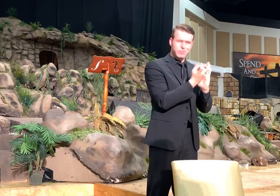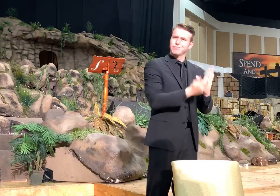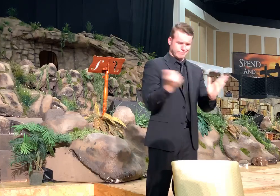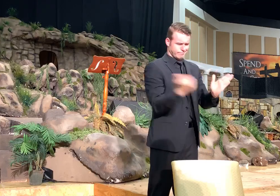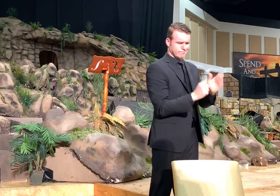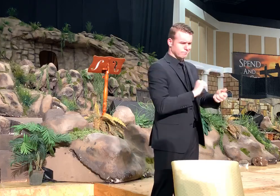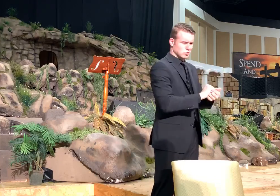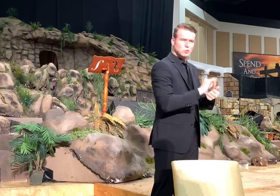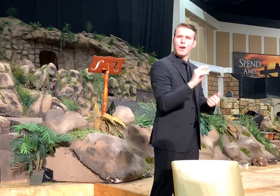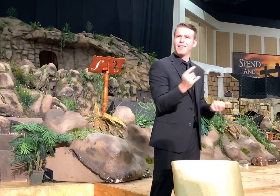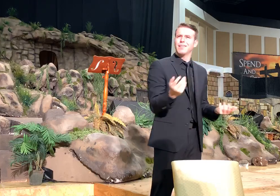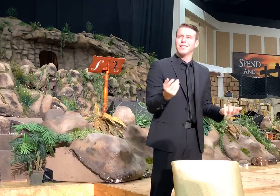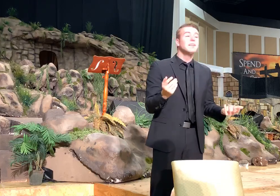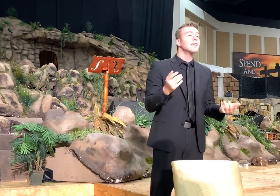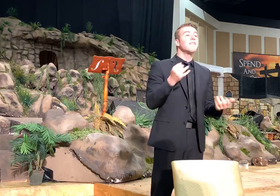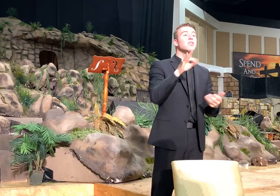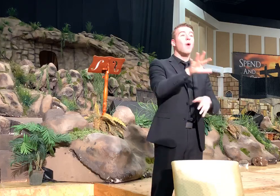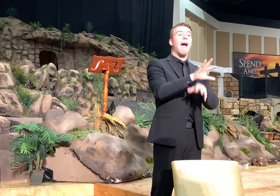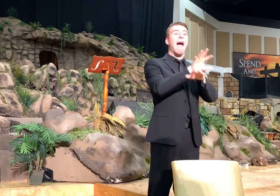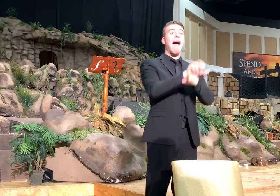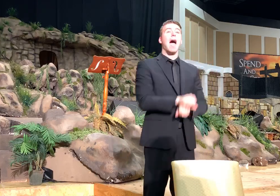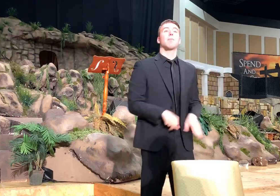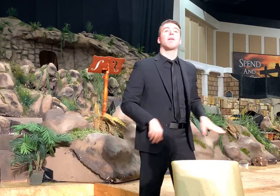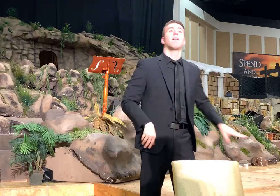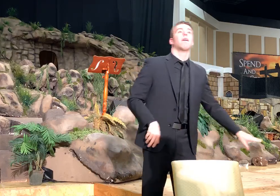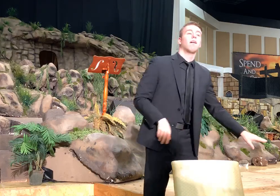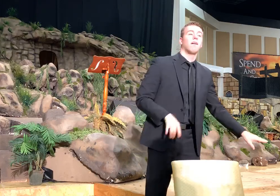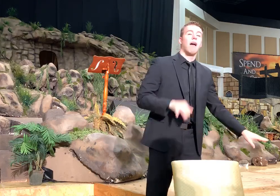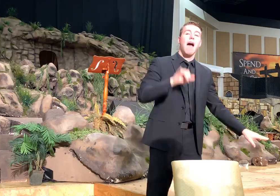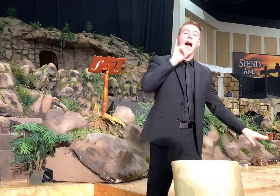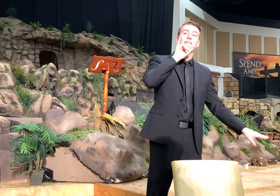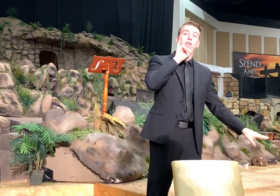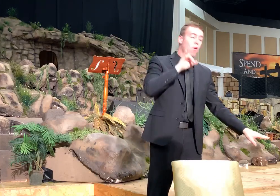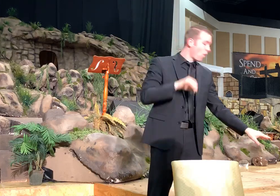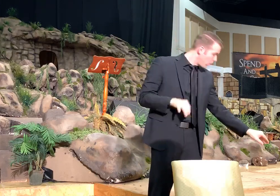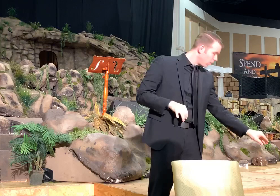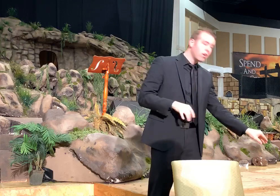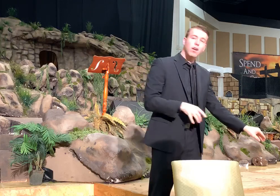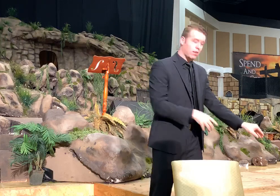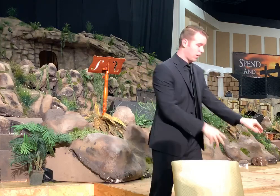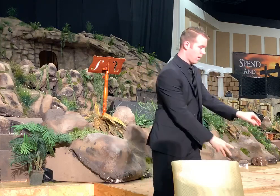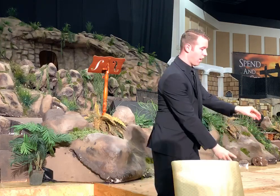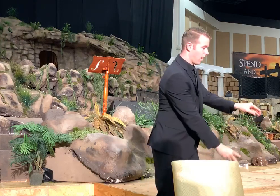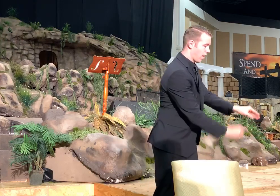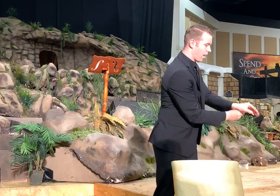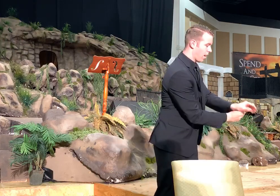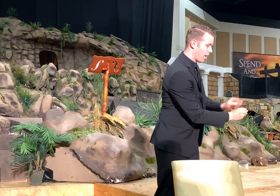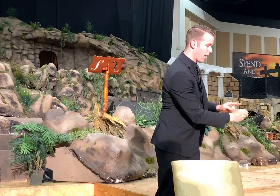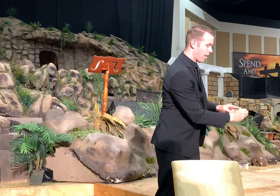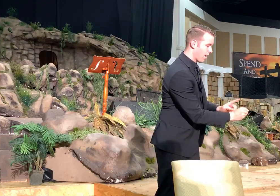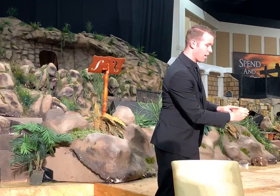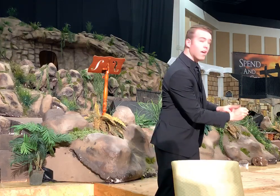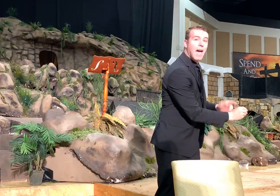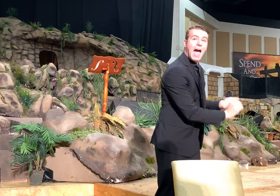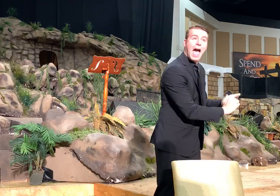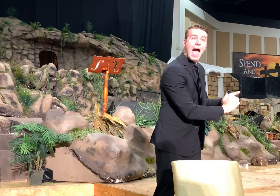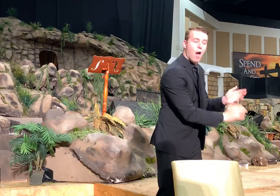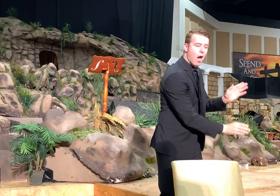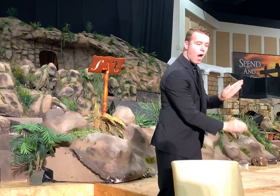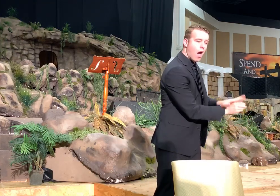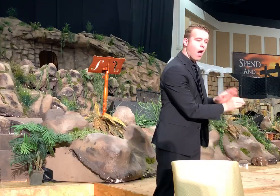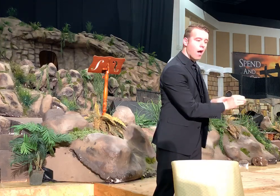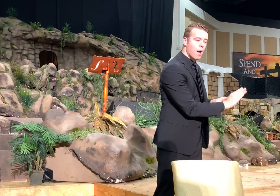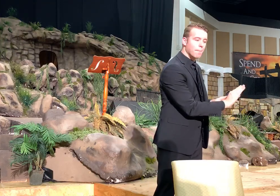So every time you go through your habit of picking up that iPhone, you can add to that habit and push that little button that